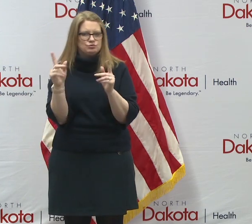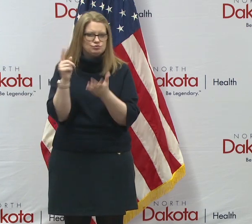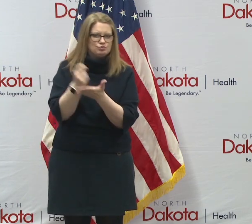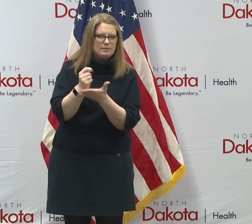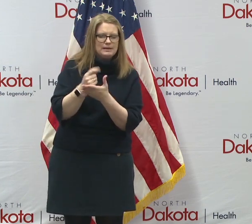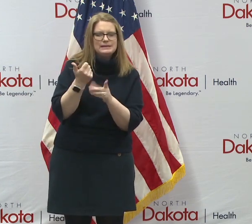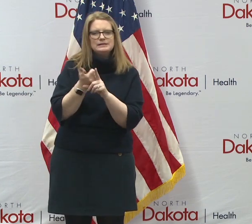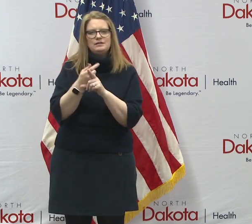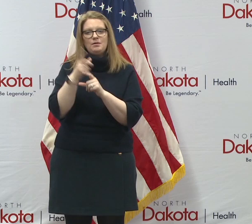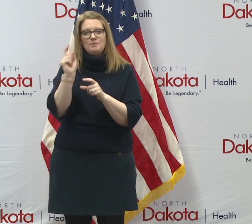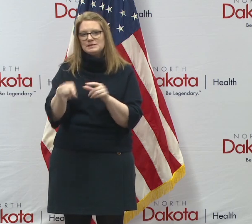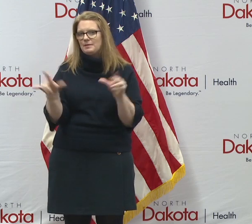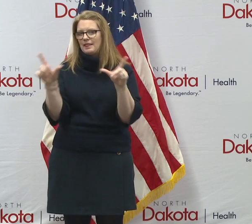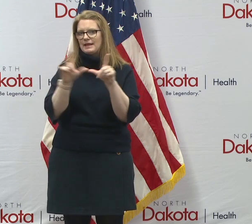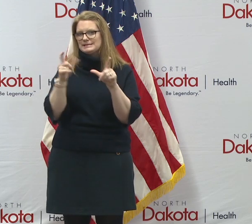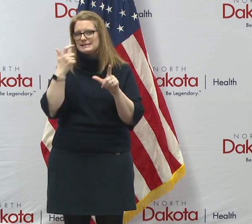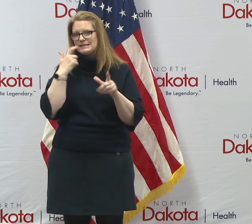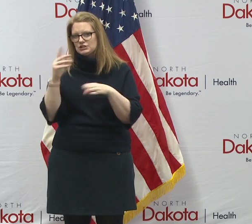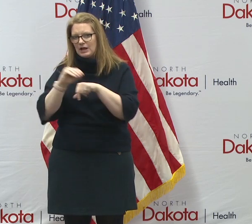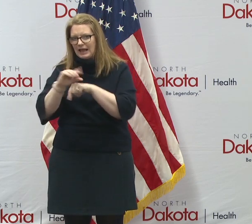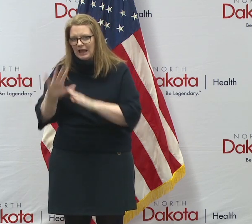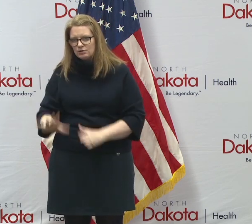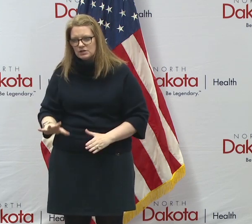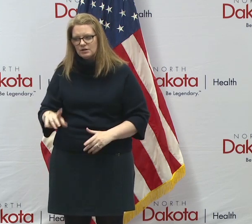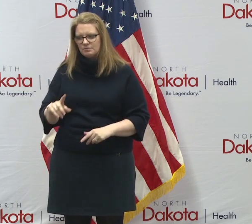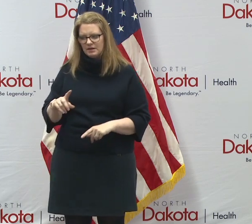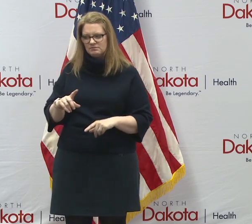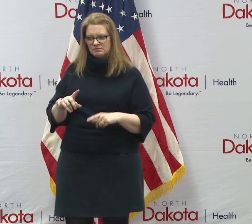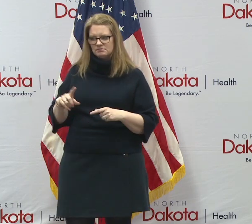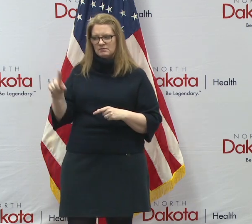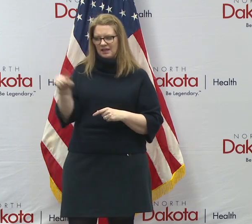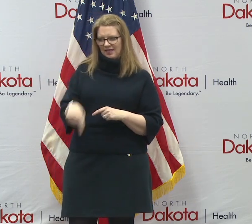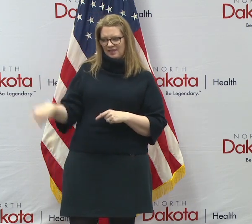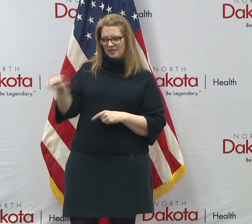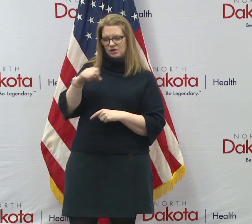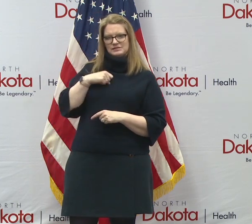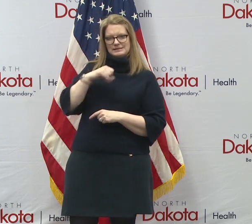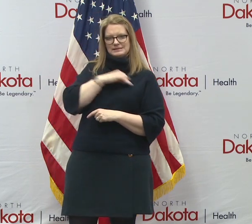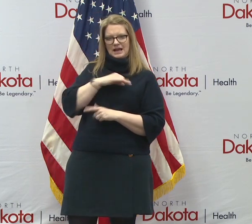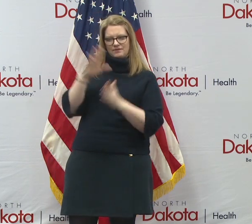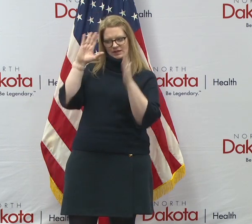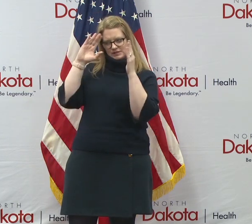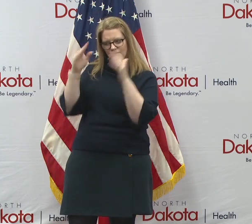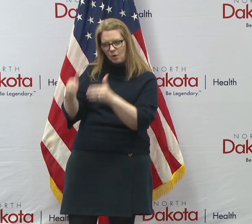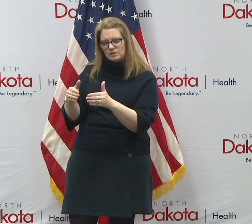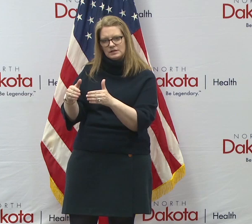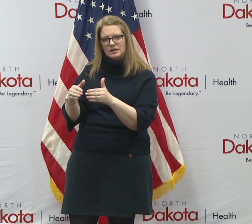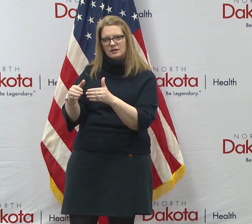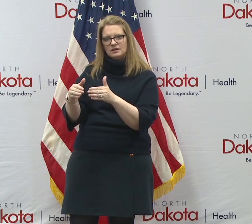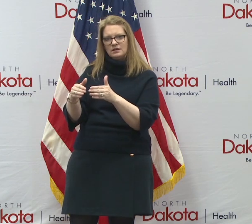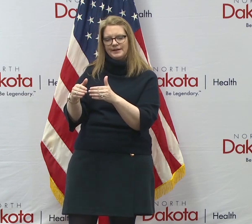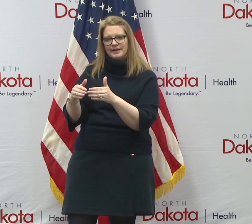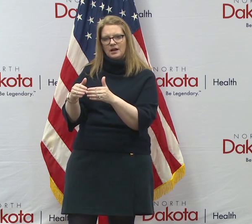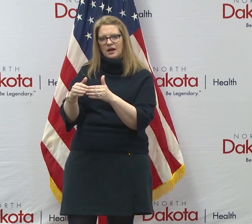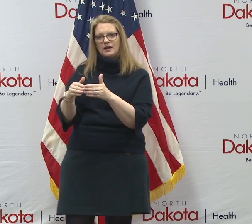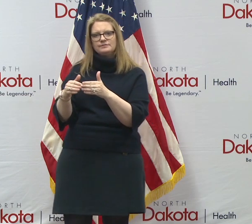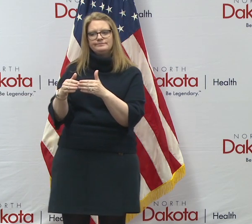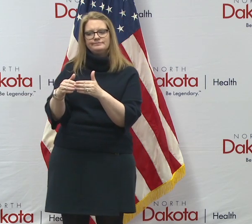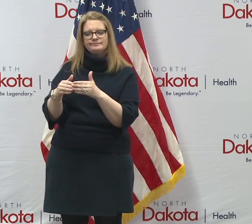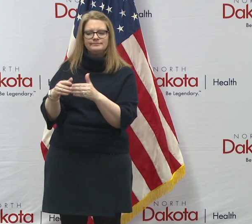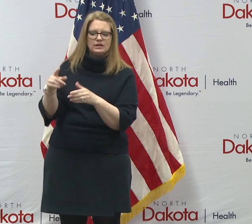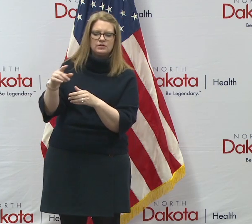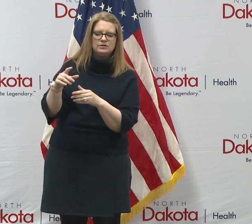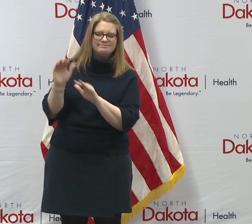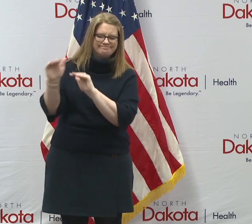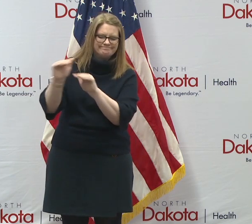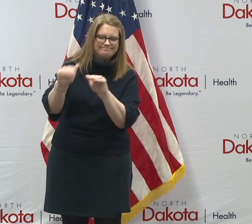But I believe that, um, they are, uh, you know, um, um, focusing on redirecting and trying to have more people focused